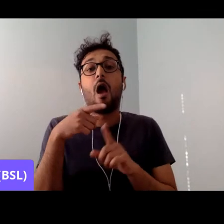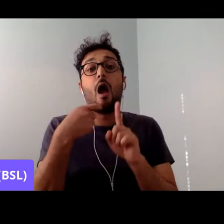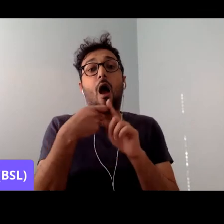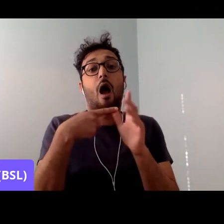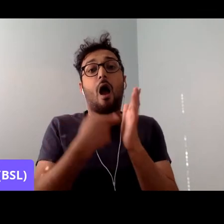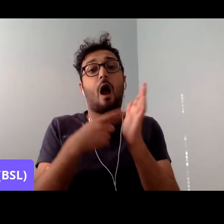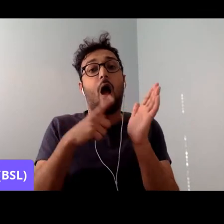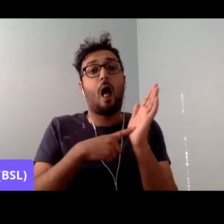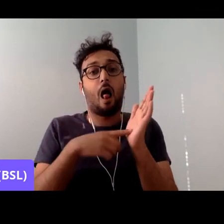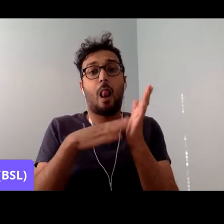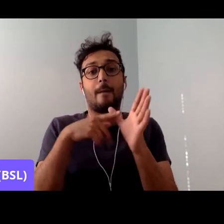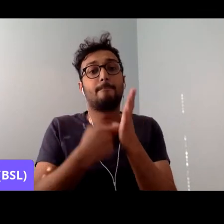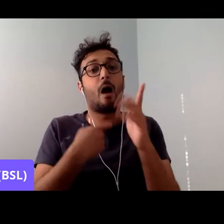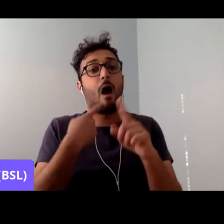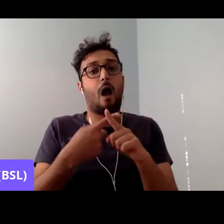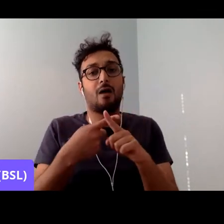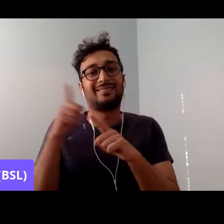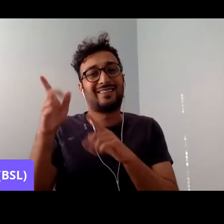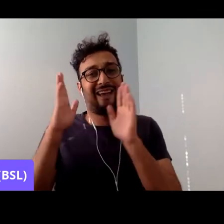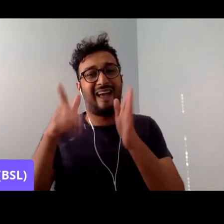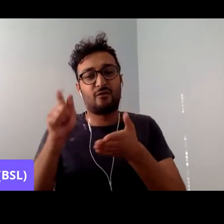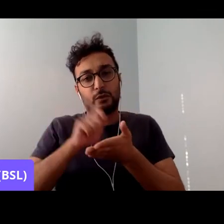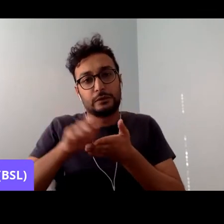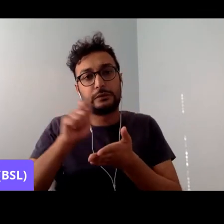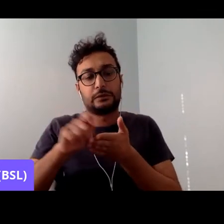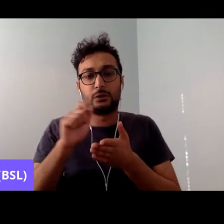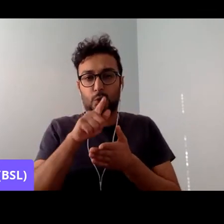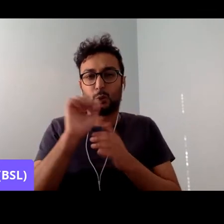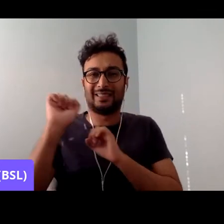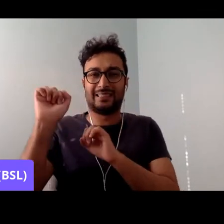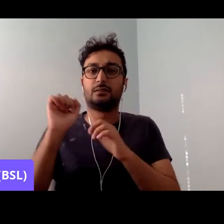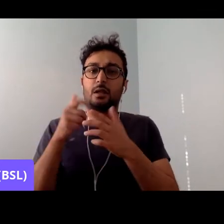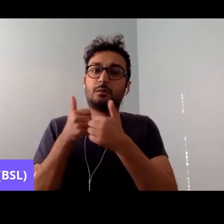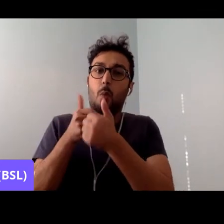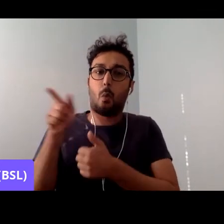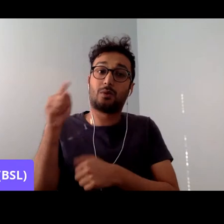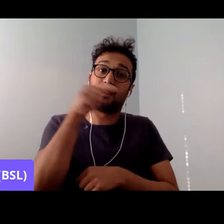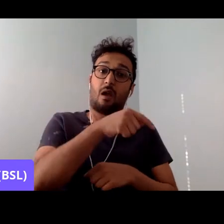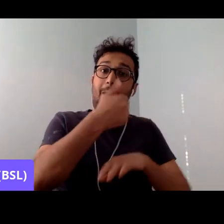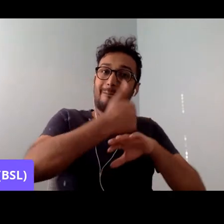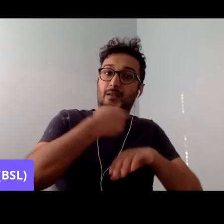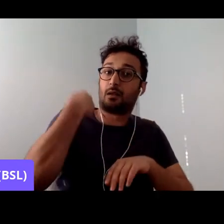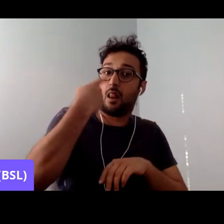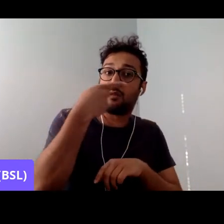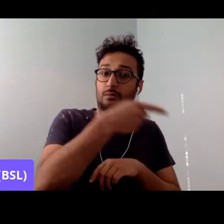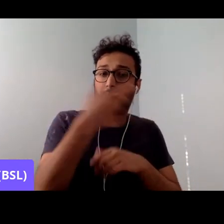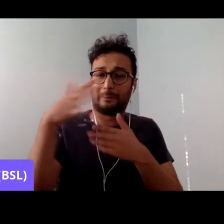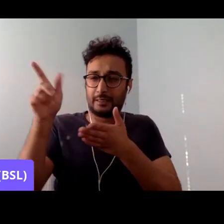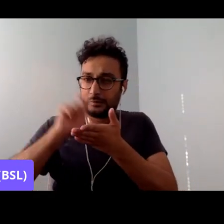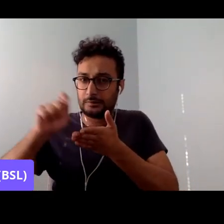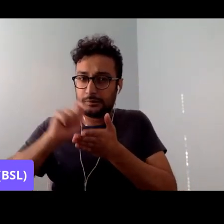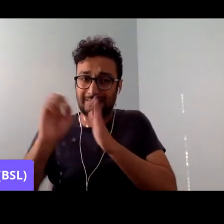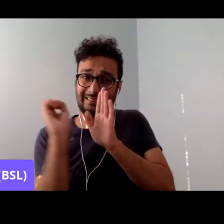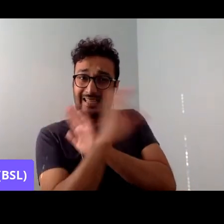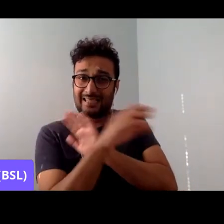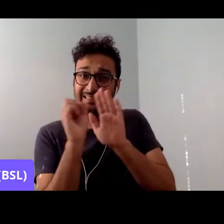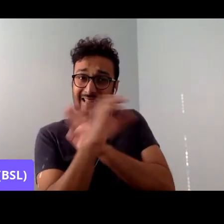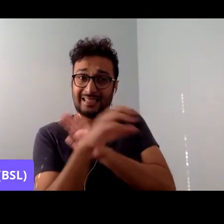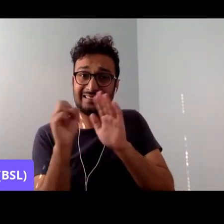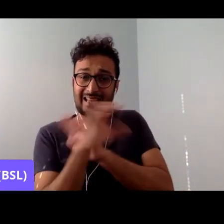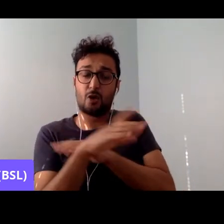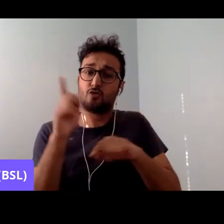London to try and get them to see how divisive and